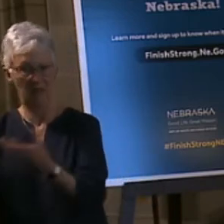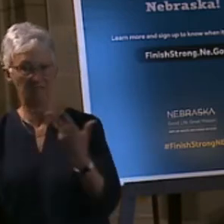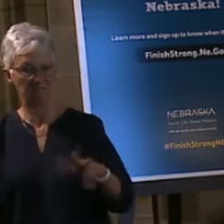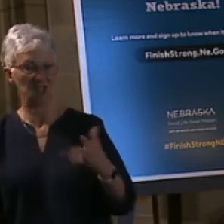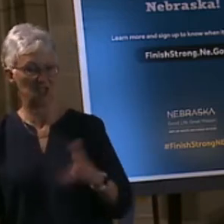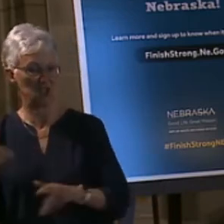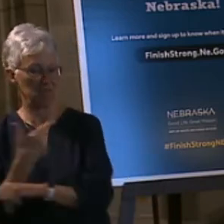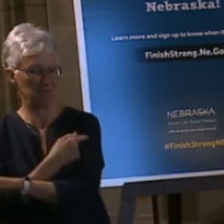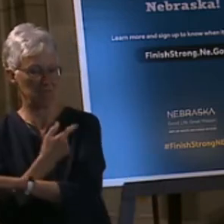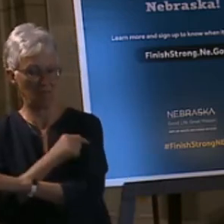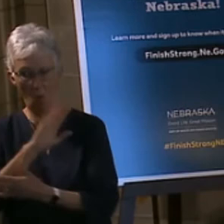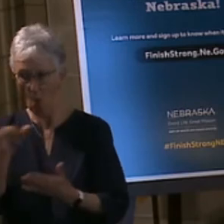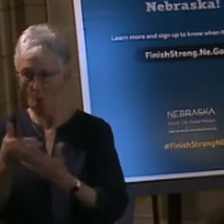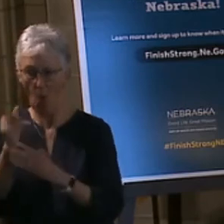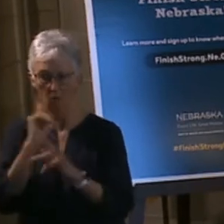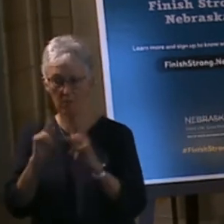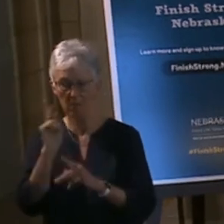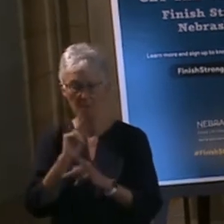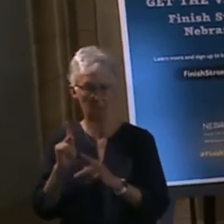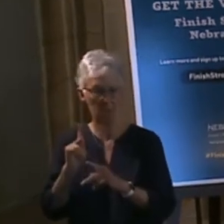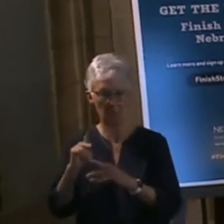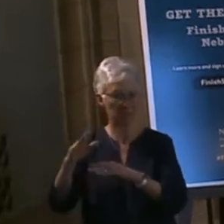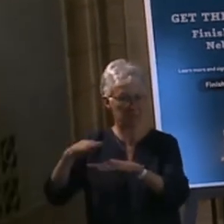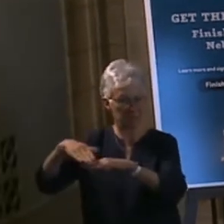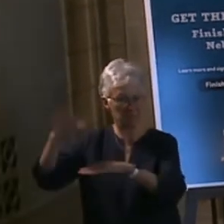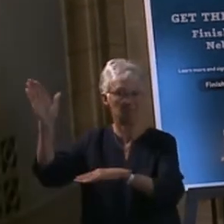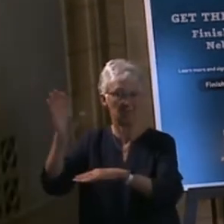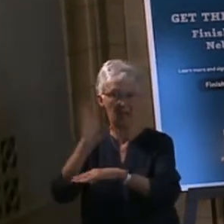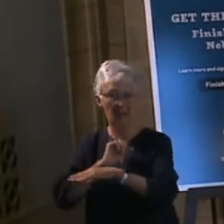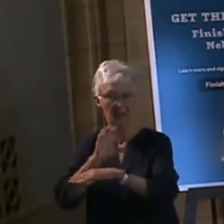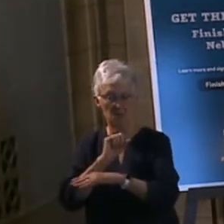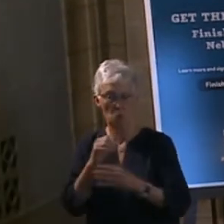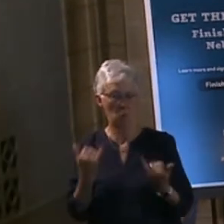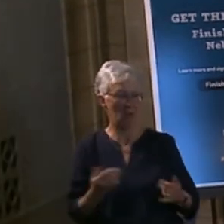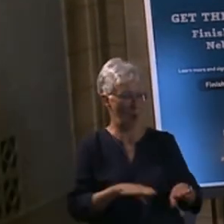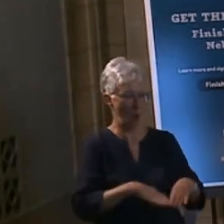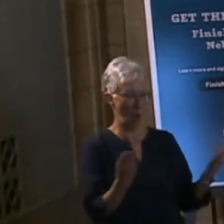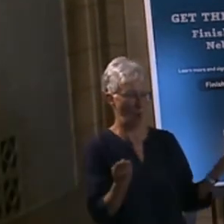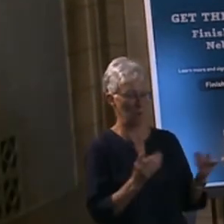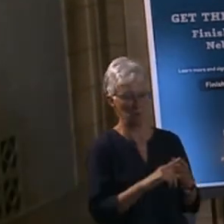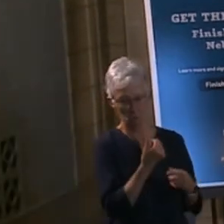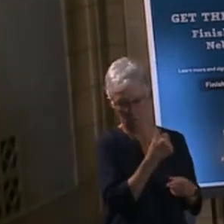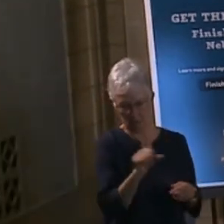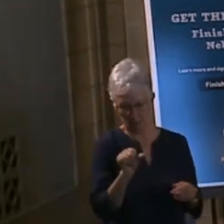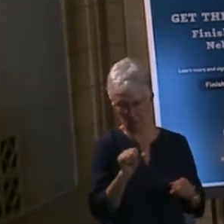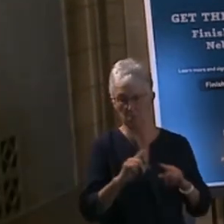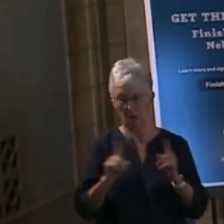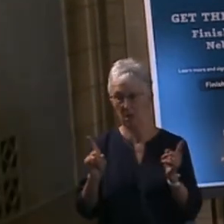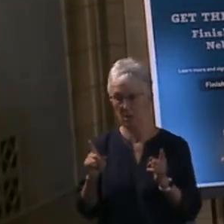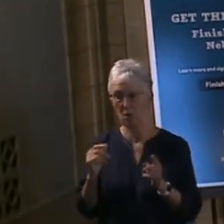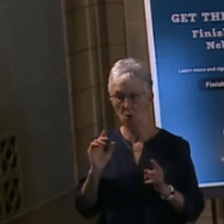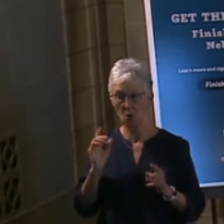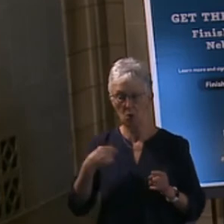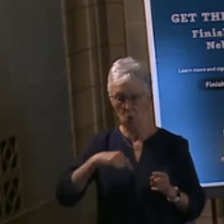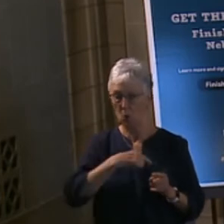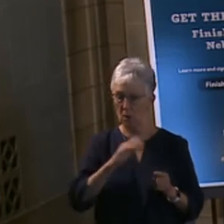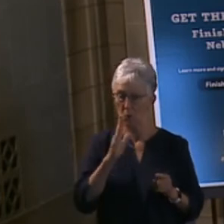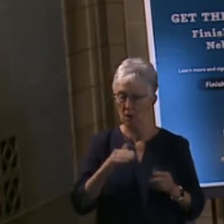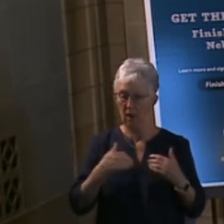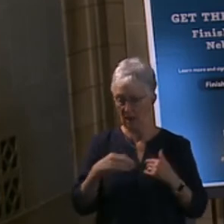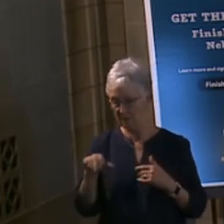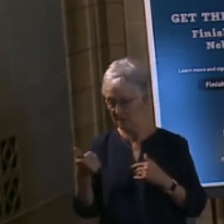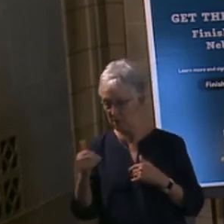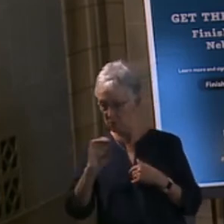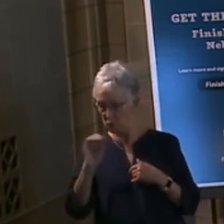will be, you know, dedicating vaccines to those folks who are in underlying health conditions, but starting on Monday, April